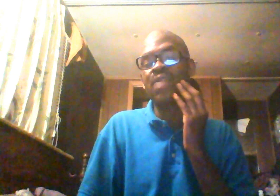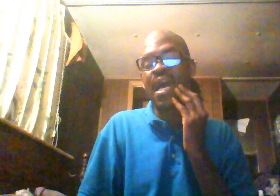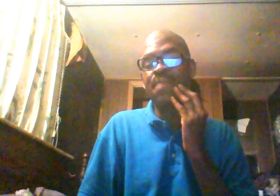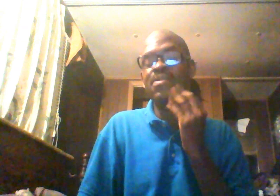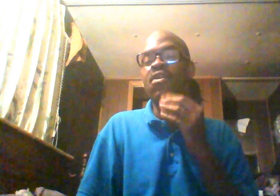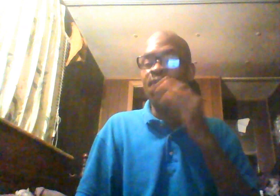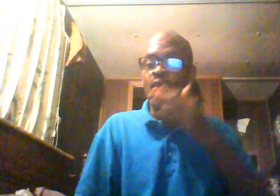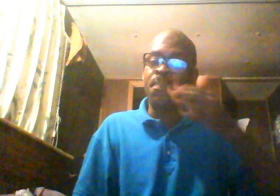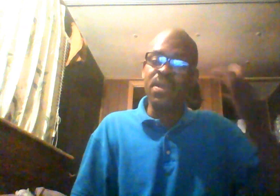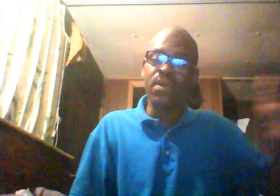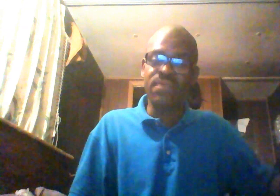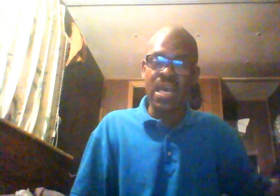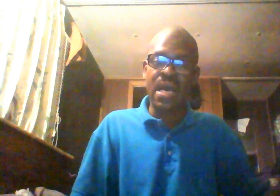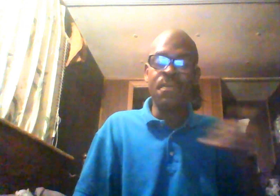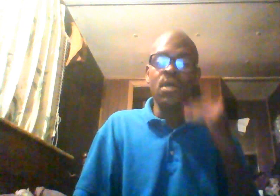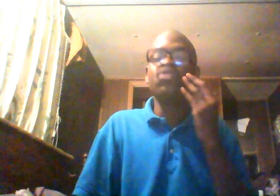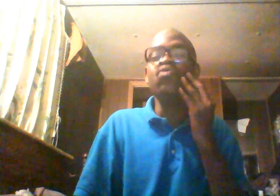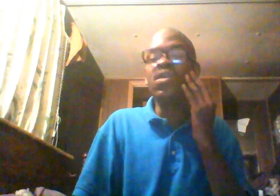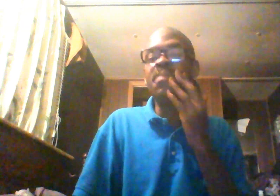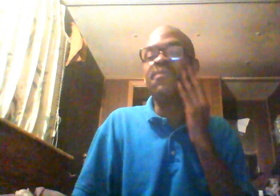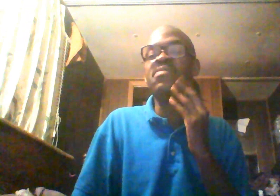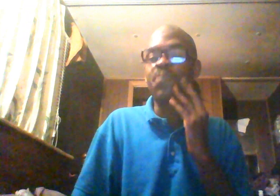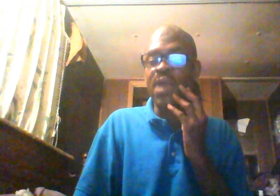times. For a period of time. To keep it from spreading.